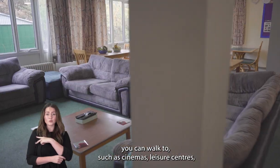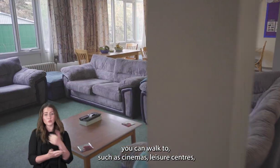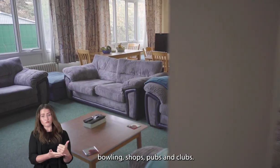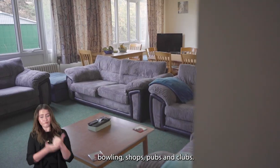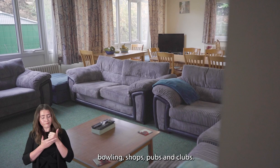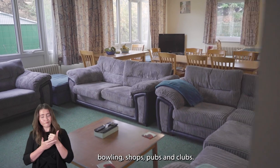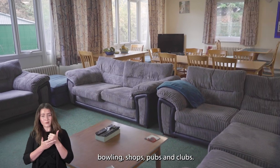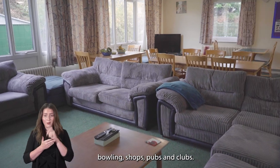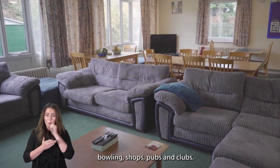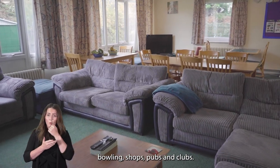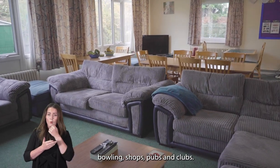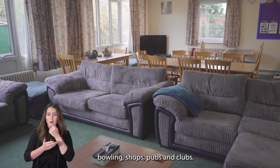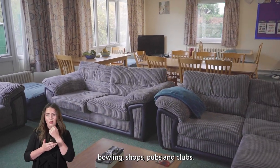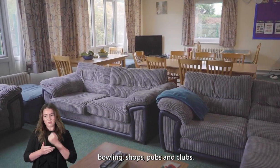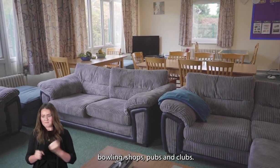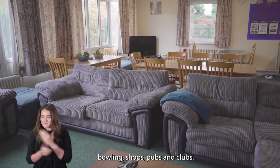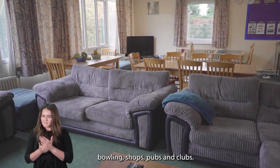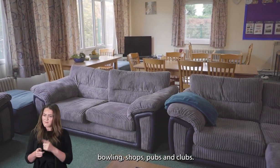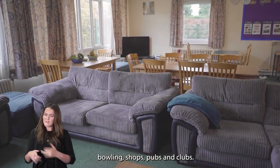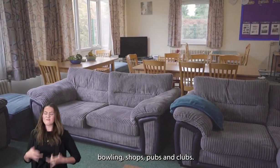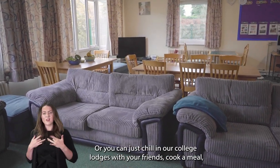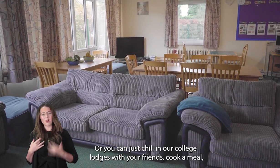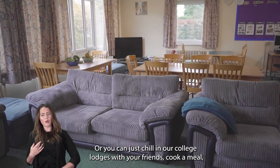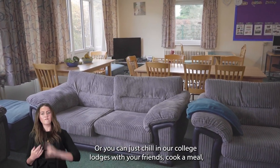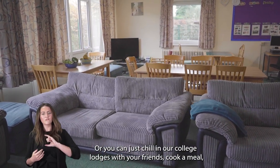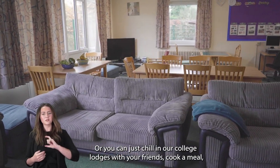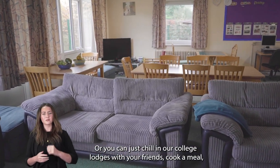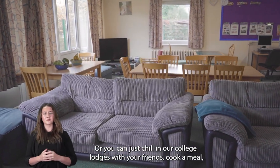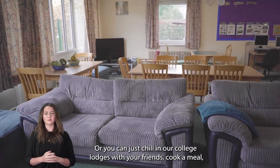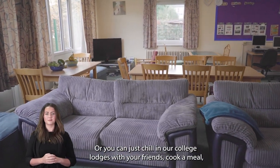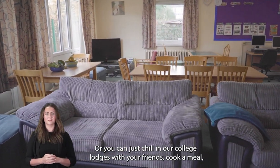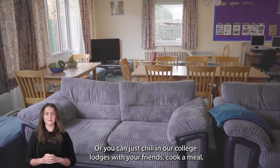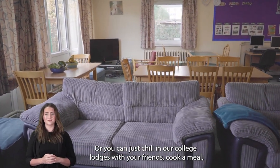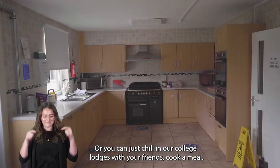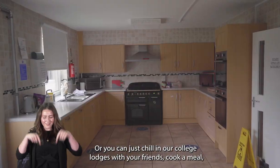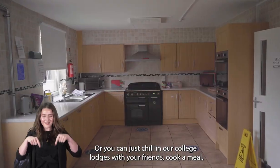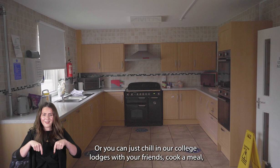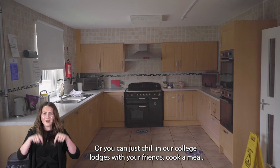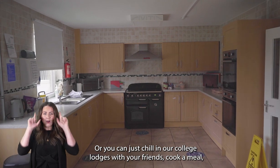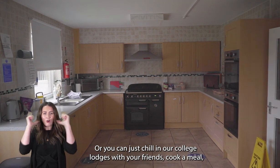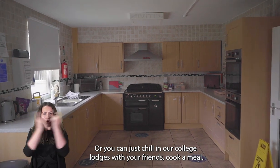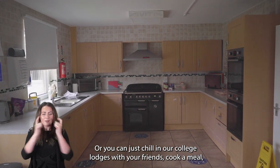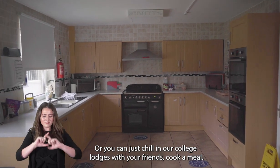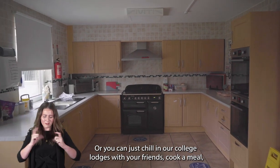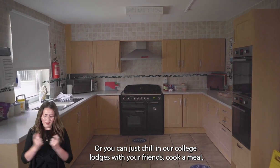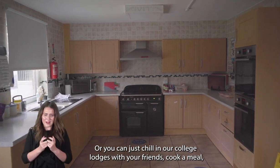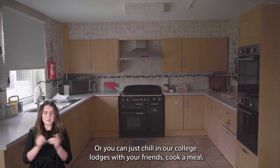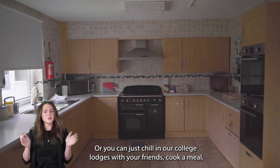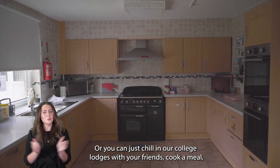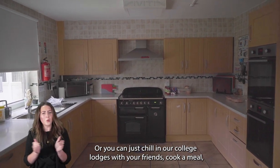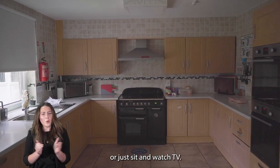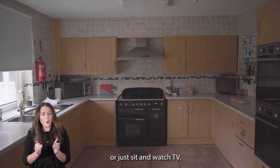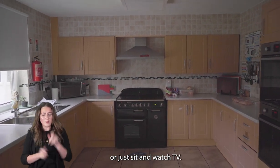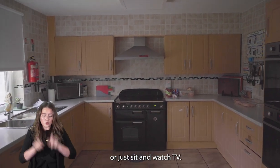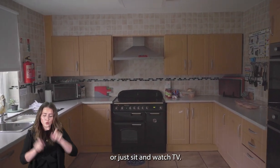centres, bowling, shops, pubs and clubs or you can just chill in our college lodges with your friends, cook a